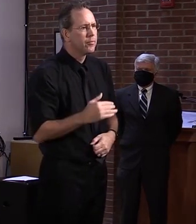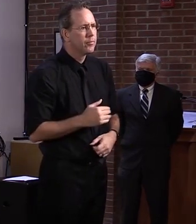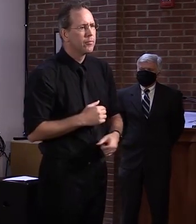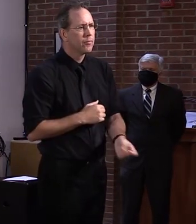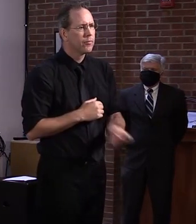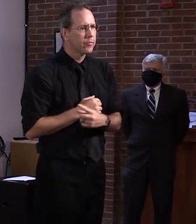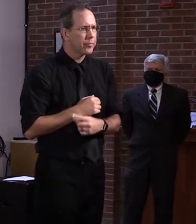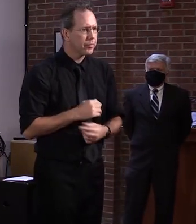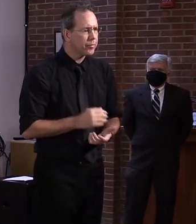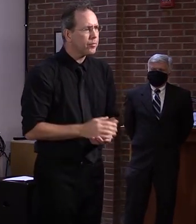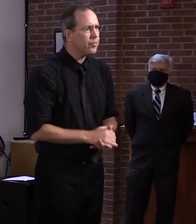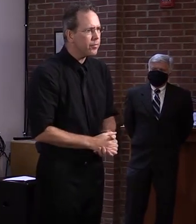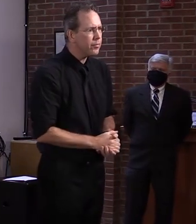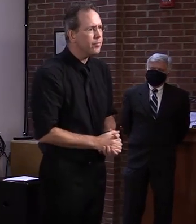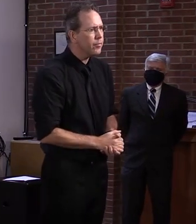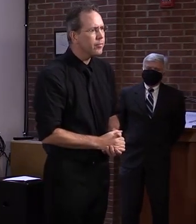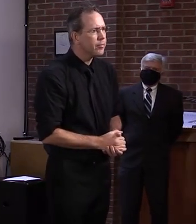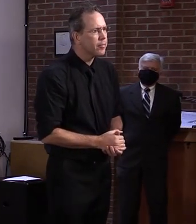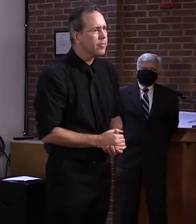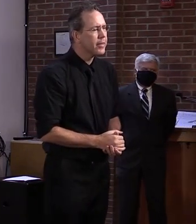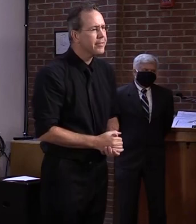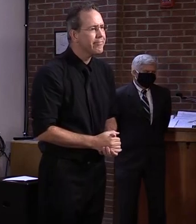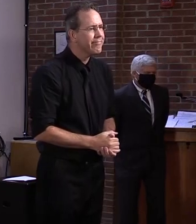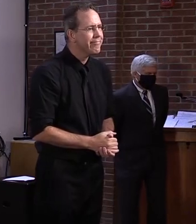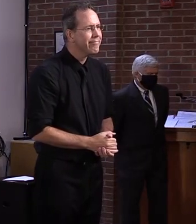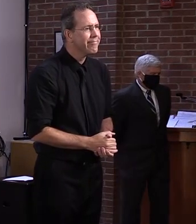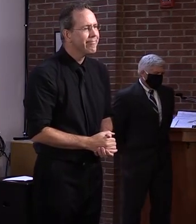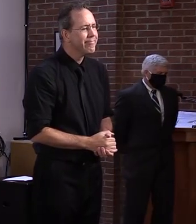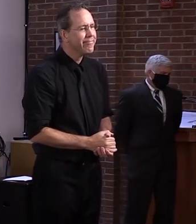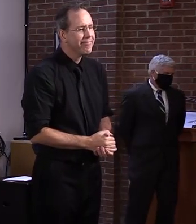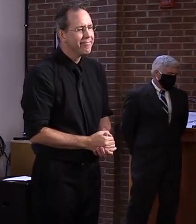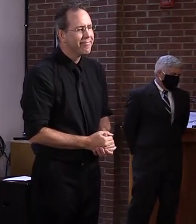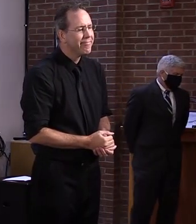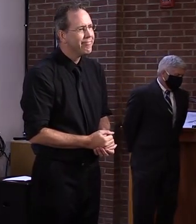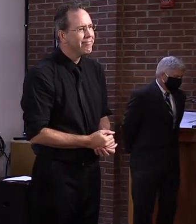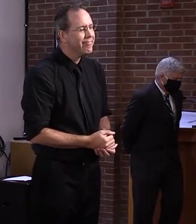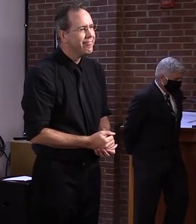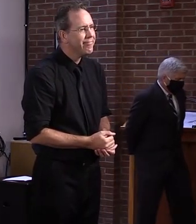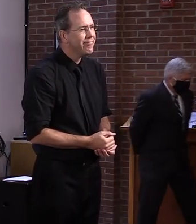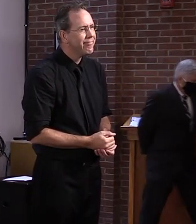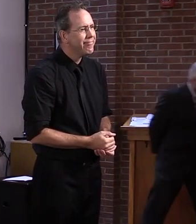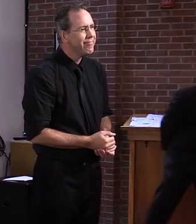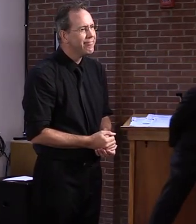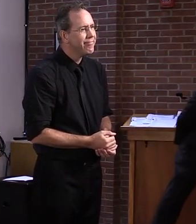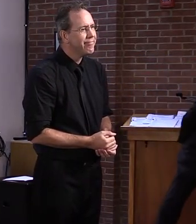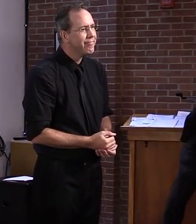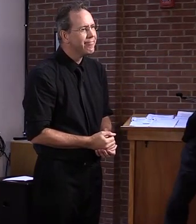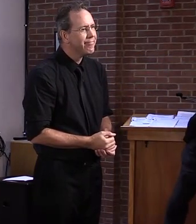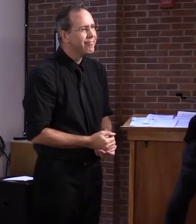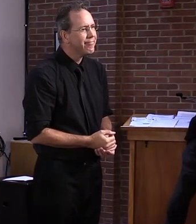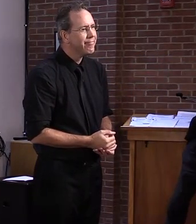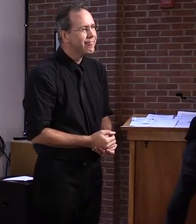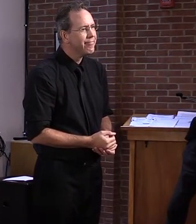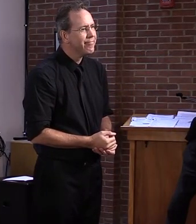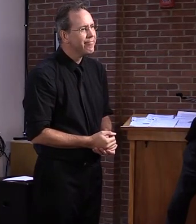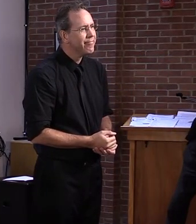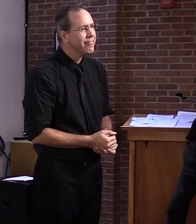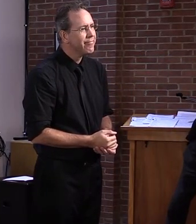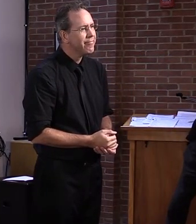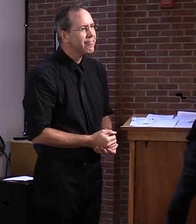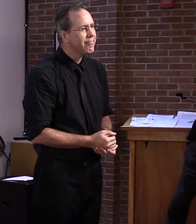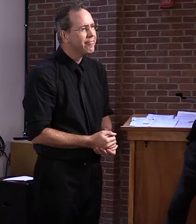then I'll let you go. Um, I know your administration worked really hard to ensure that